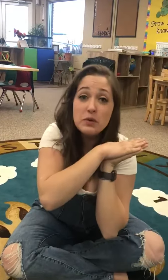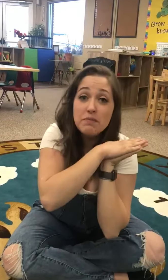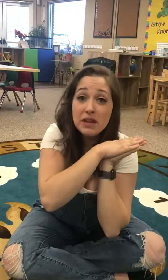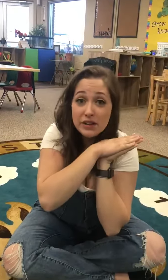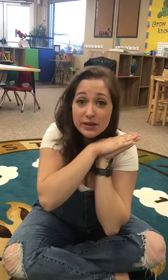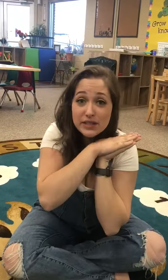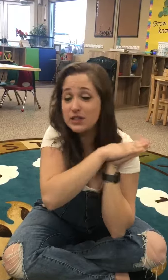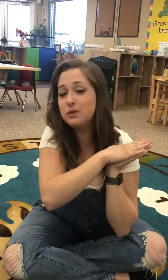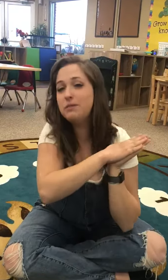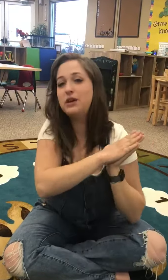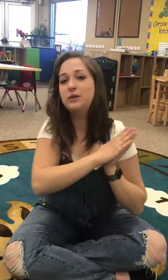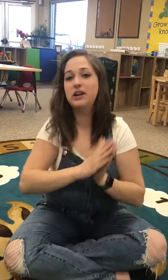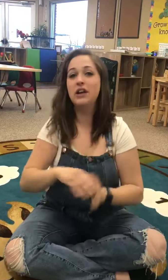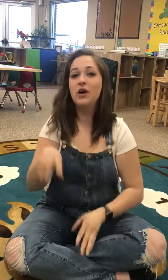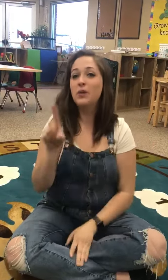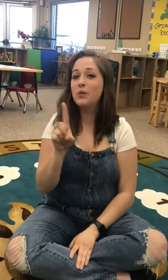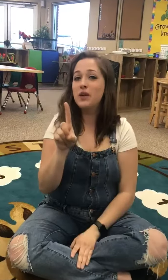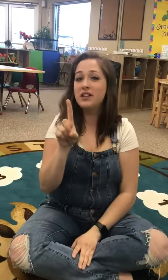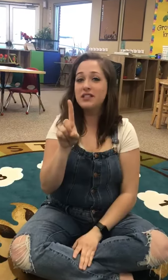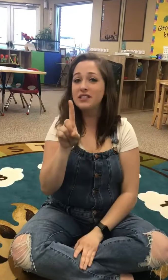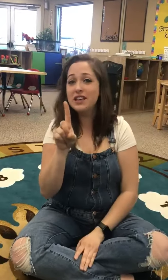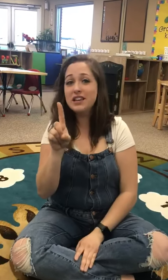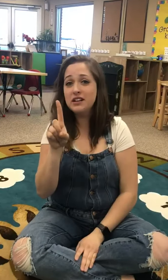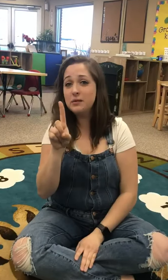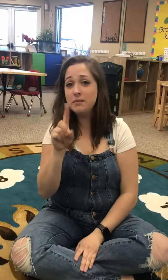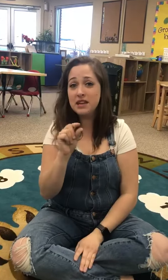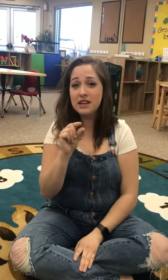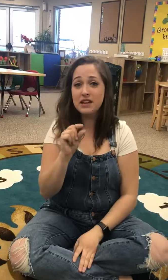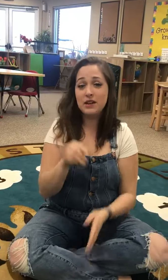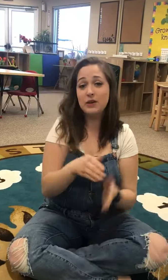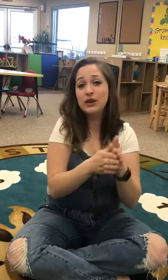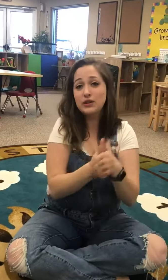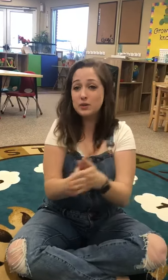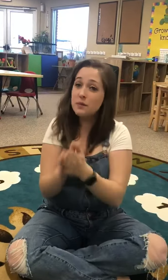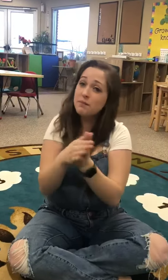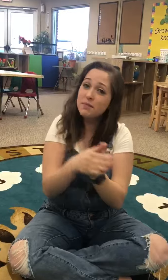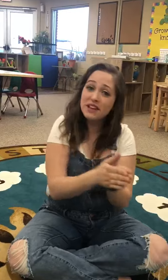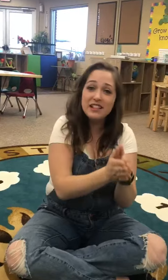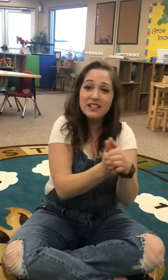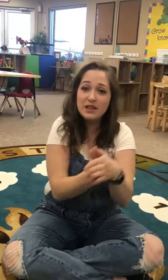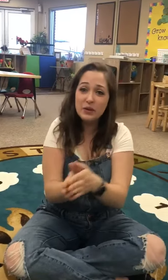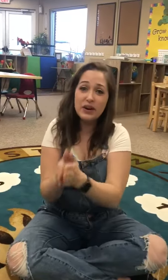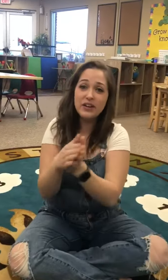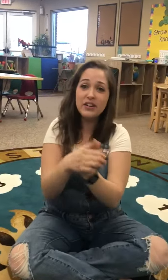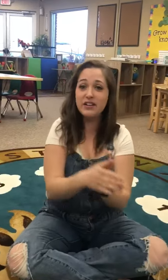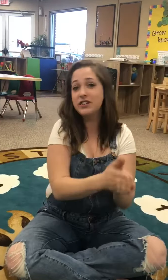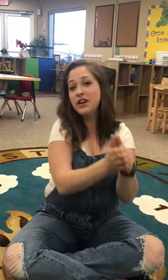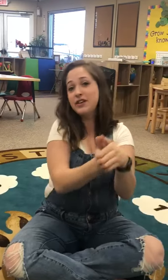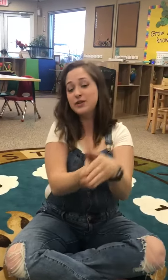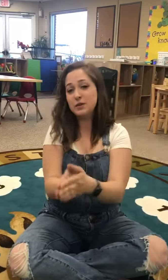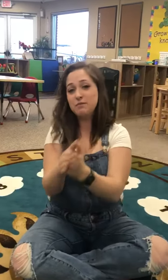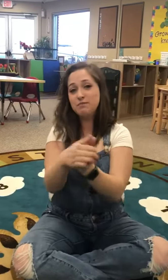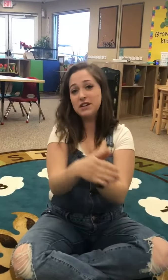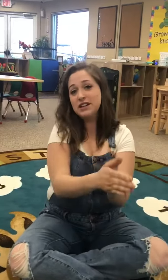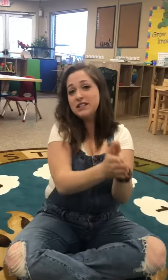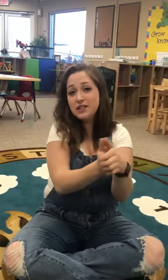minnows let's do a minnow one one little minnow swimming in the water, swimming in the